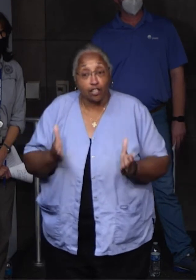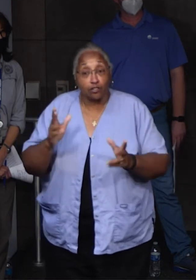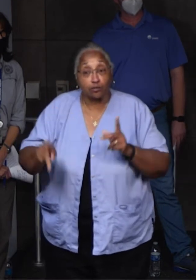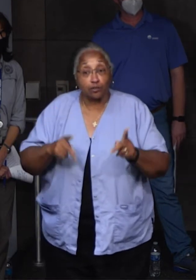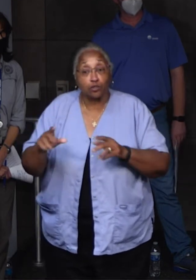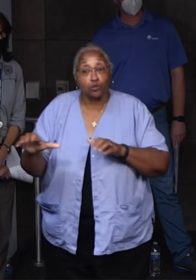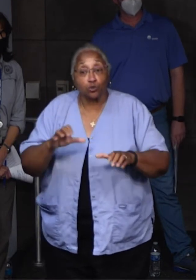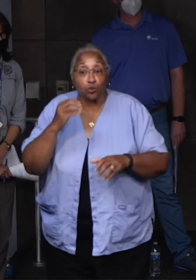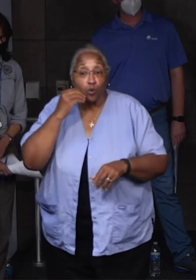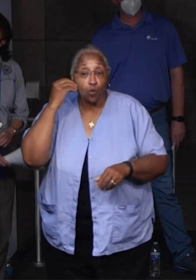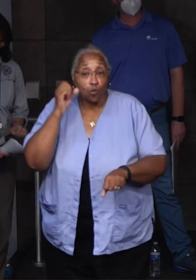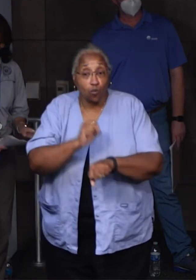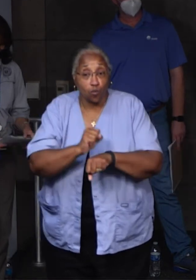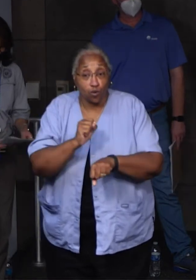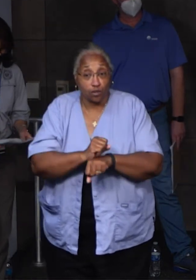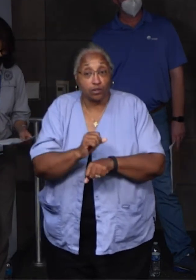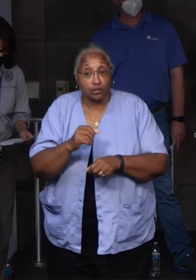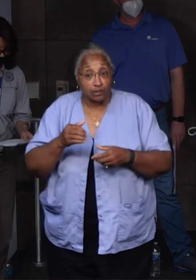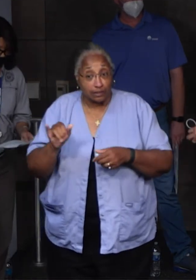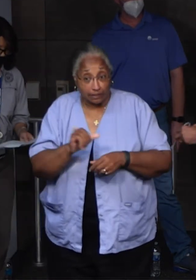suggested. Thank you very much.